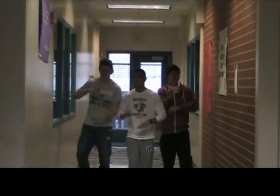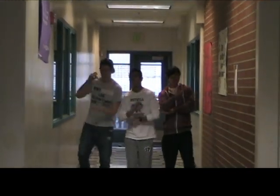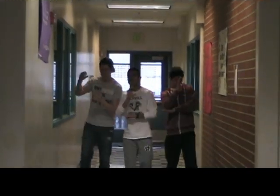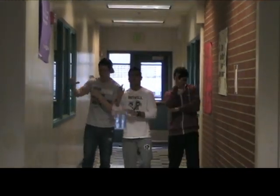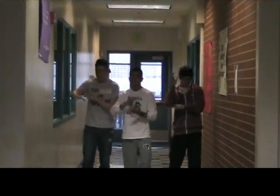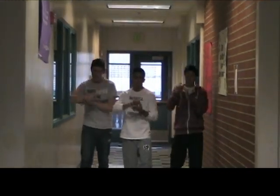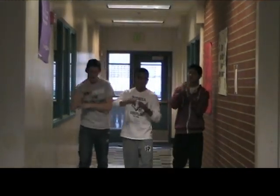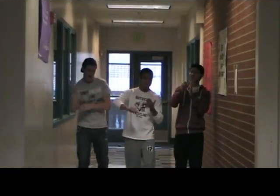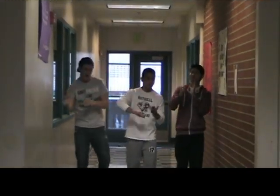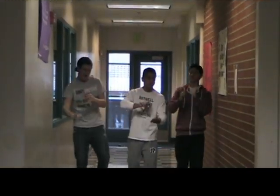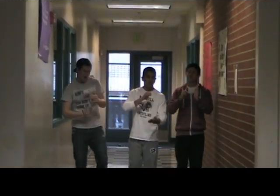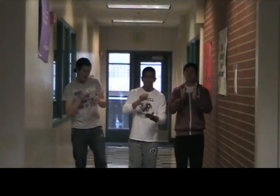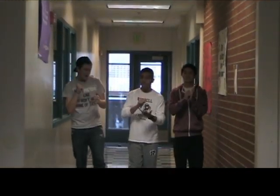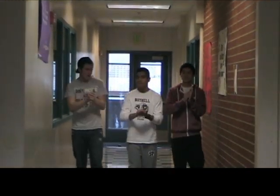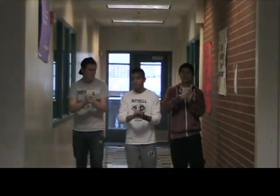'all, it's Christmas time.